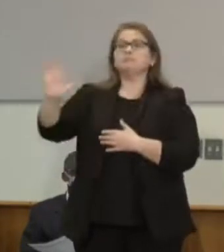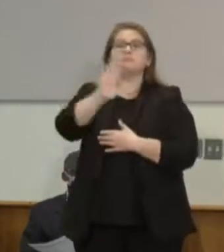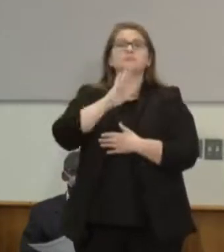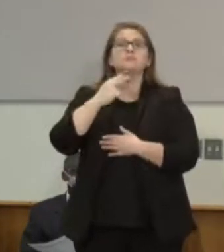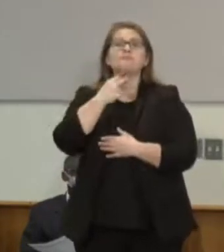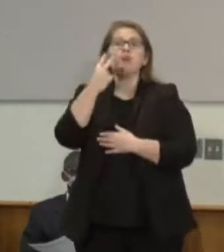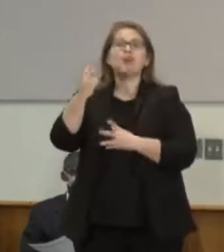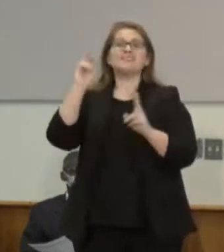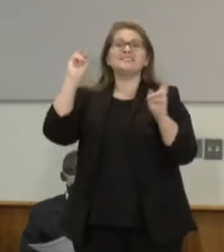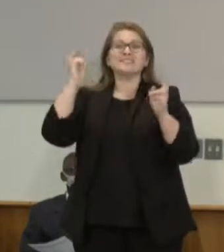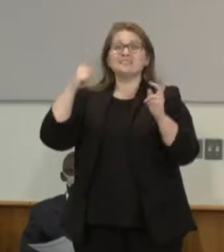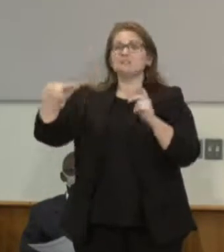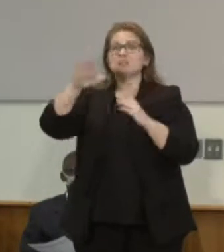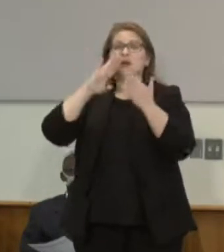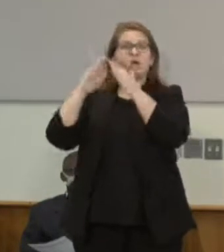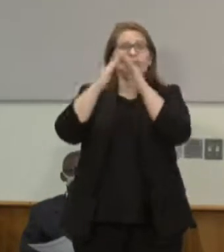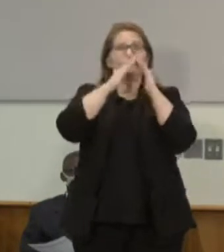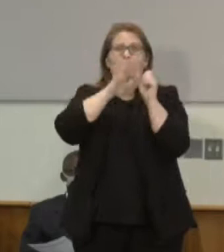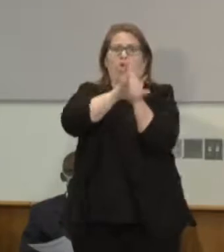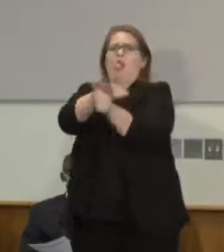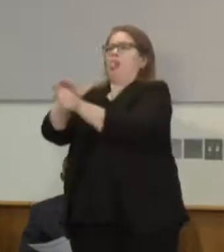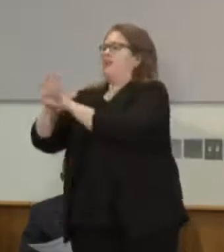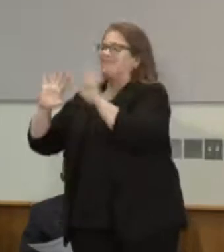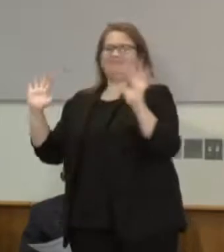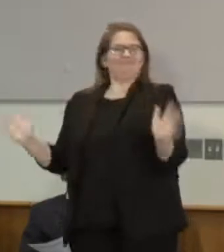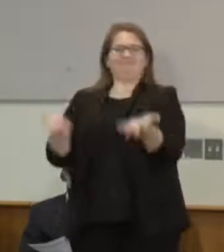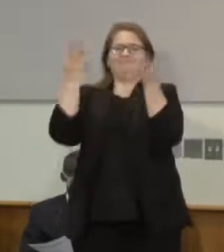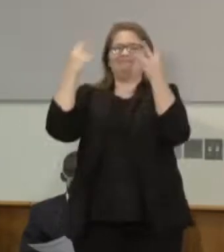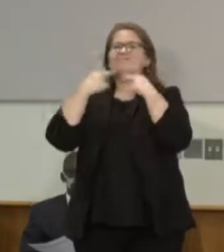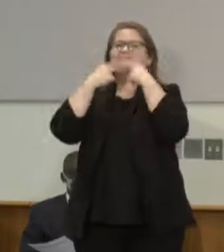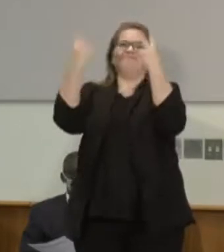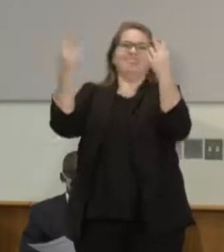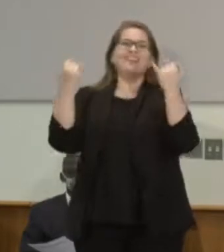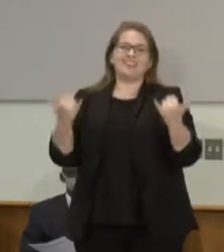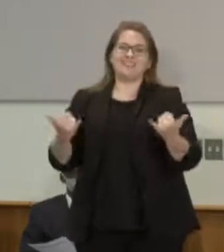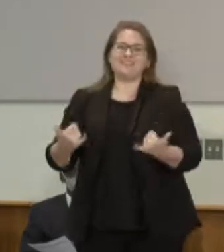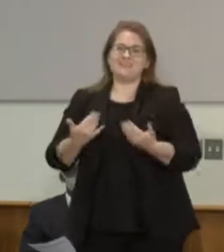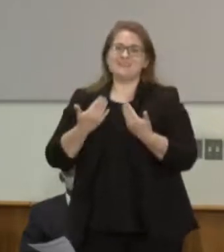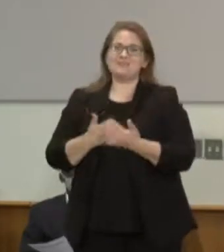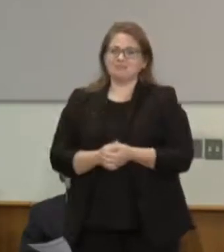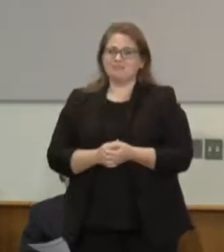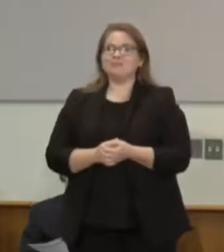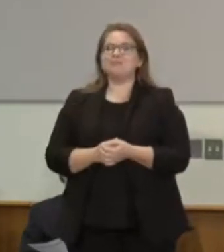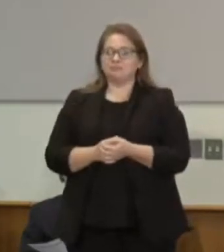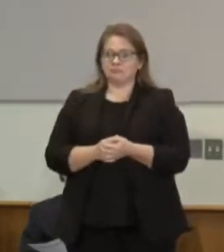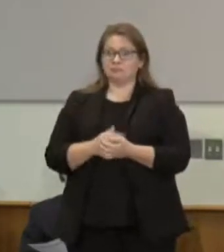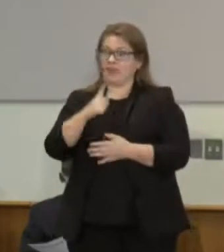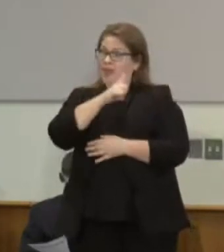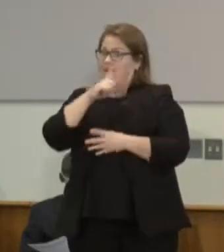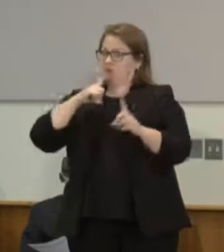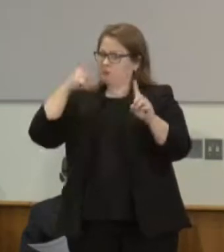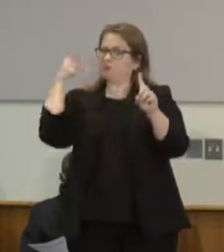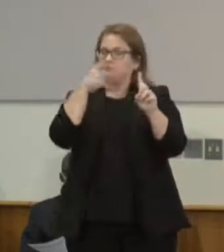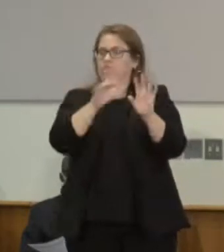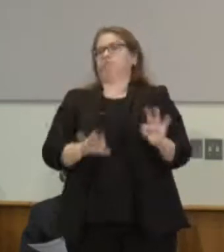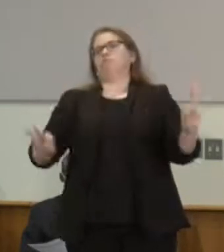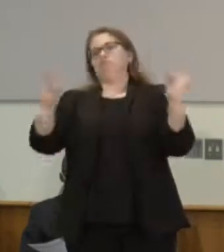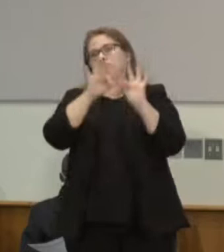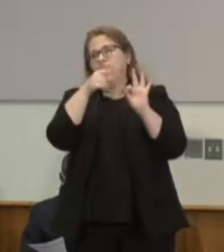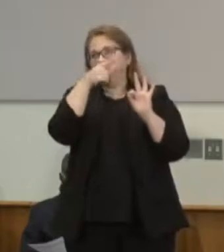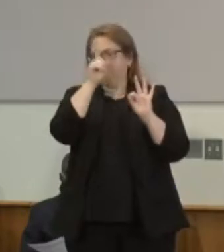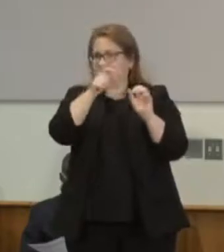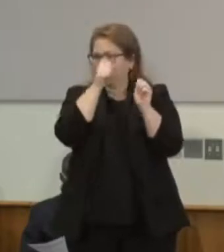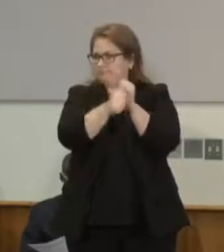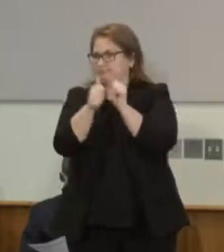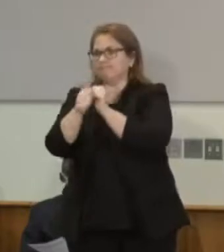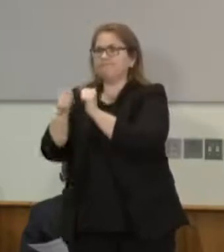been heard. And we need to do it at the legislature. We need to do it with democracy and the people being lifted up. The benefit of